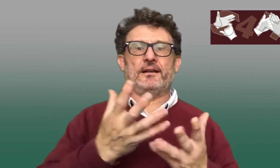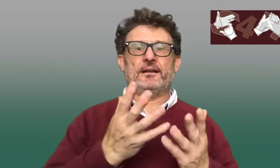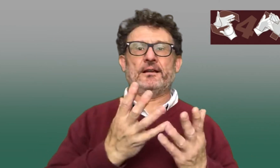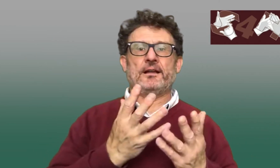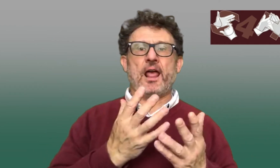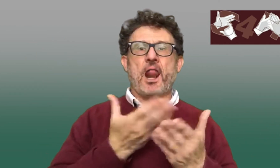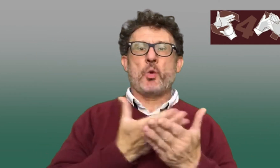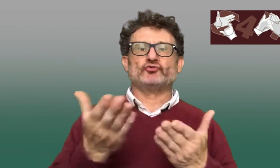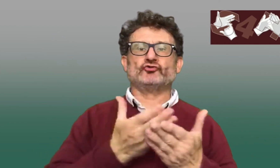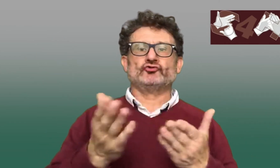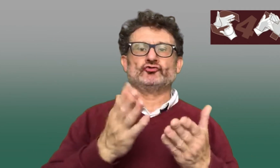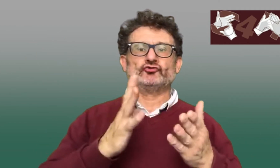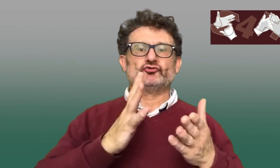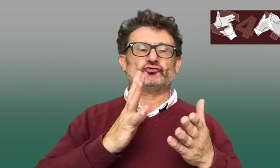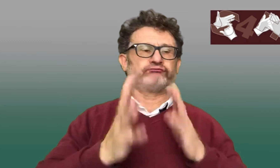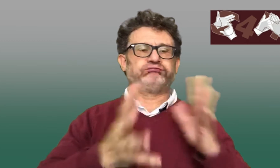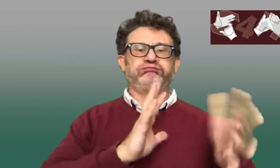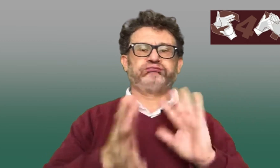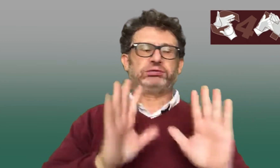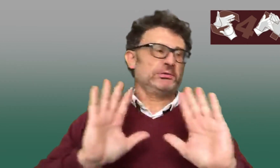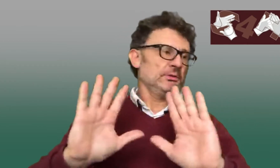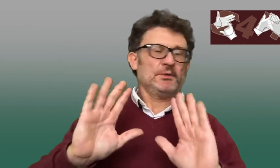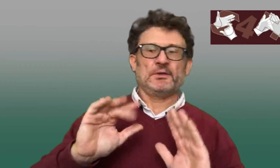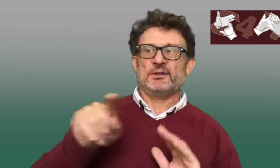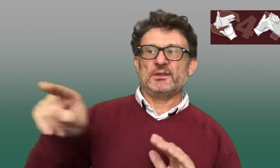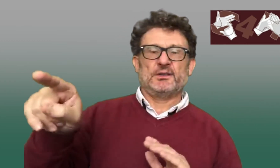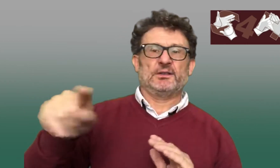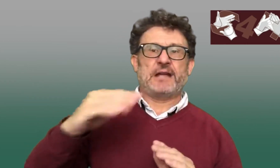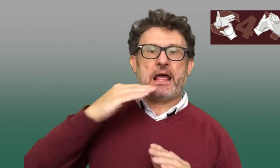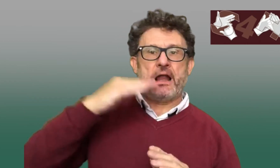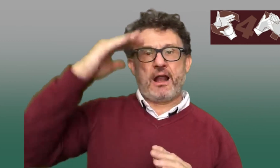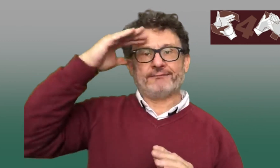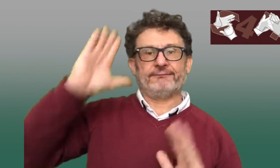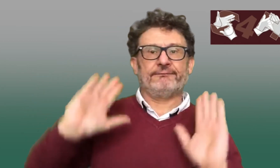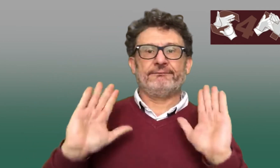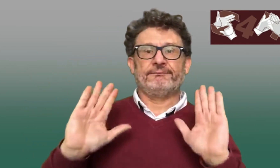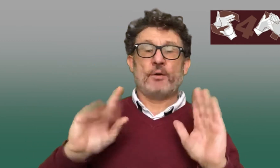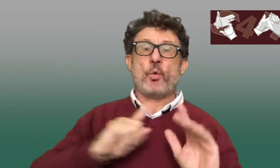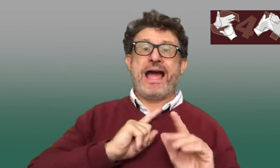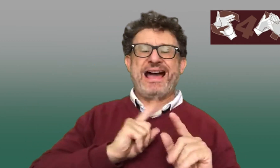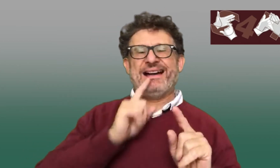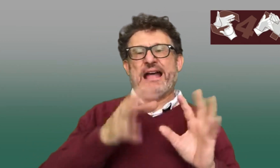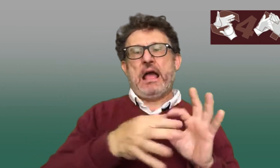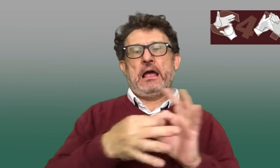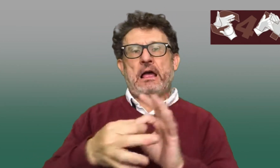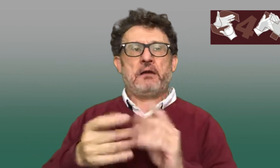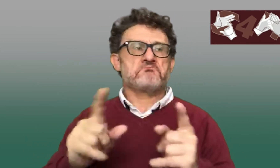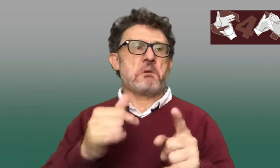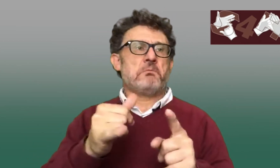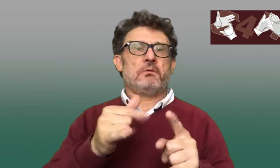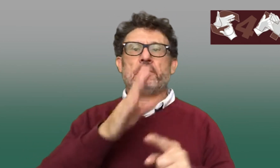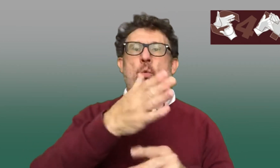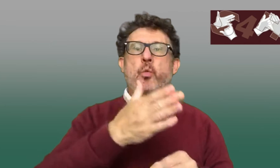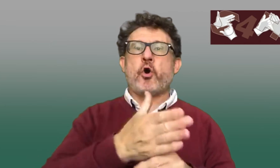with people who are deaf like them or communicate with people who can communicate like them. And so